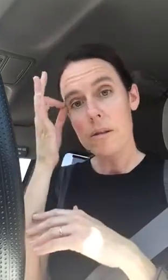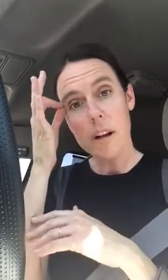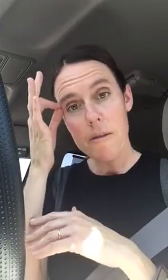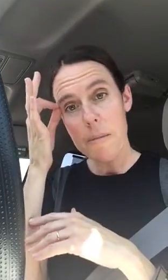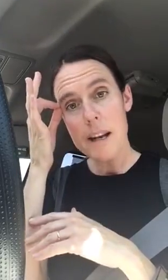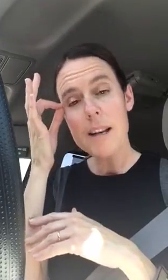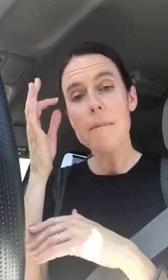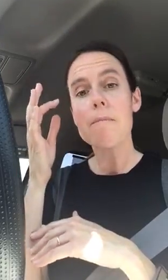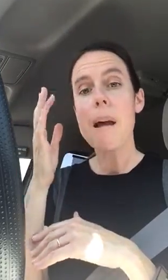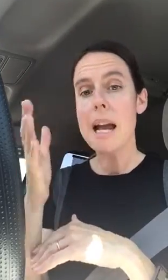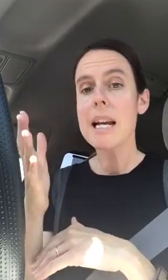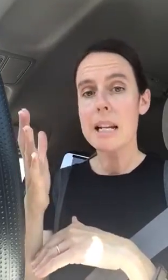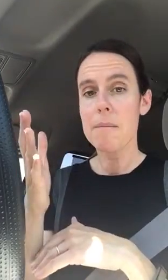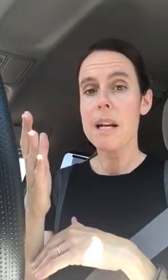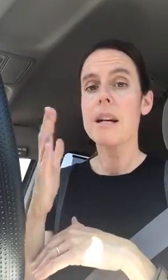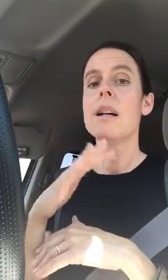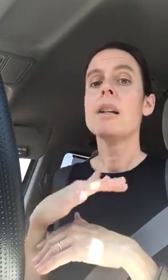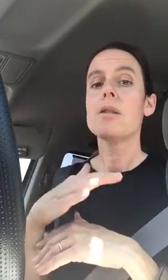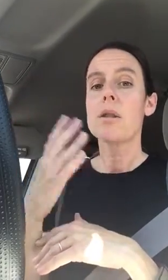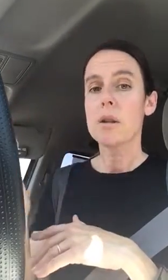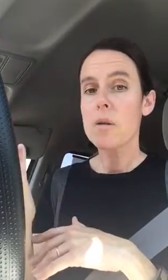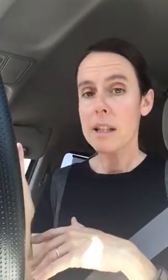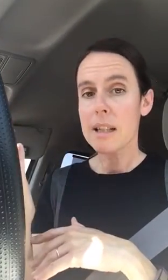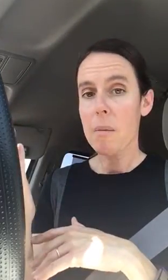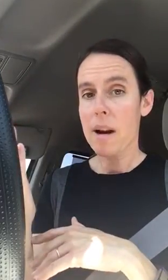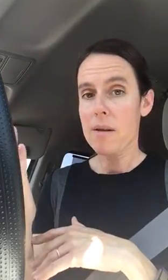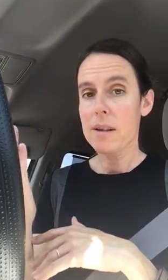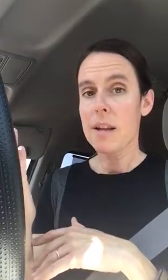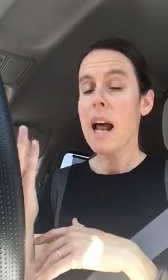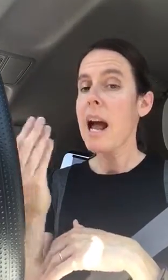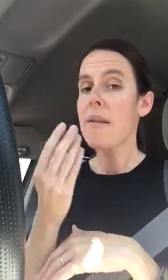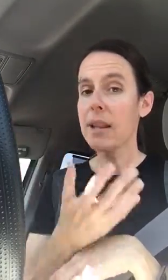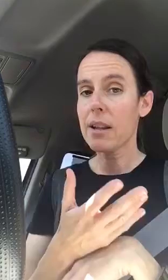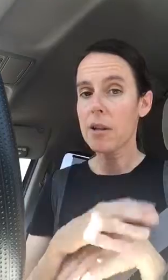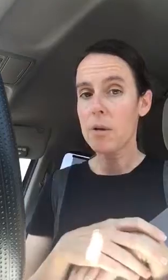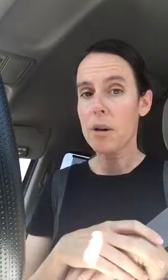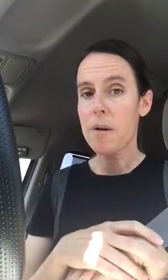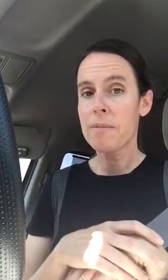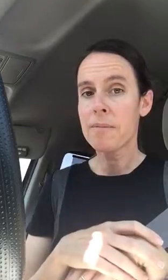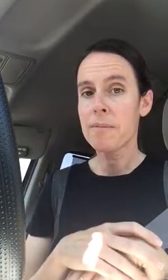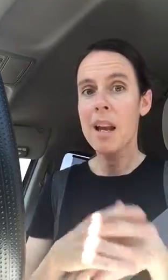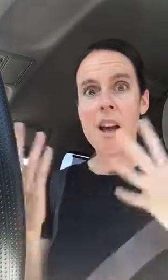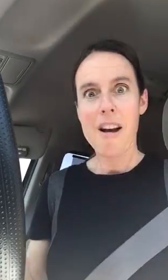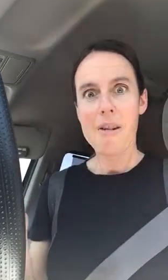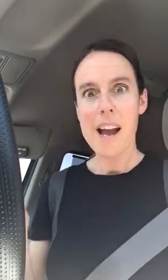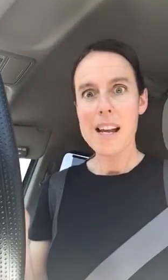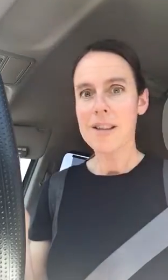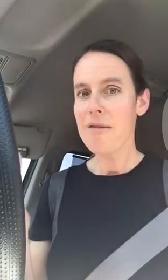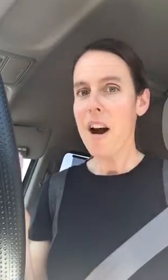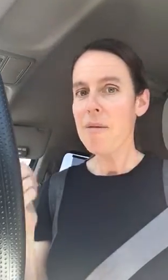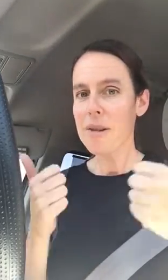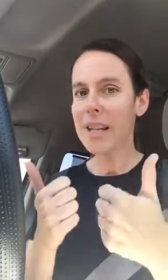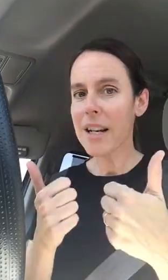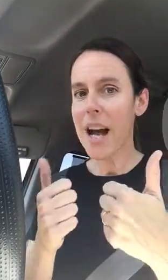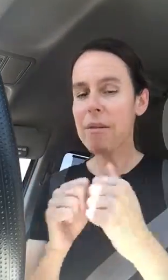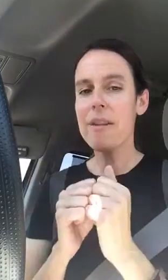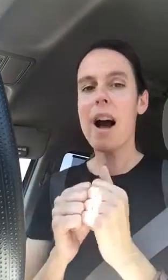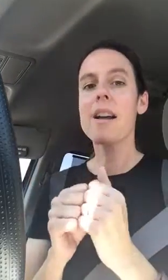government is mandating me to disclose it to someone else and I have to let the consumer know Okay, so far. We're doing good. We've got